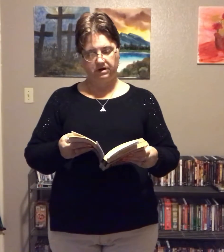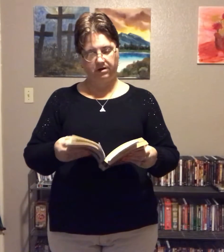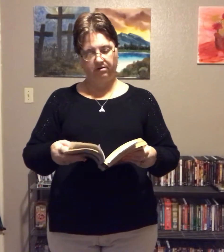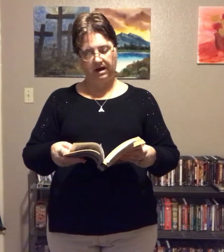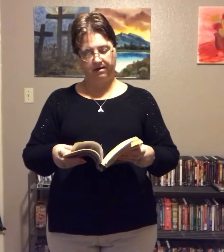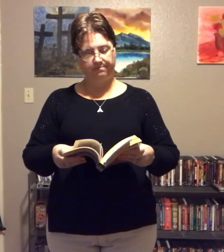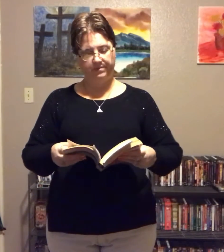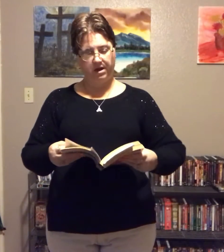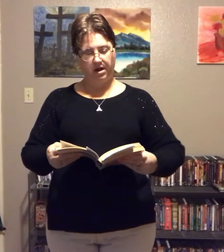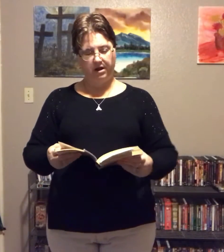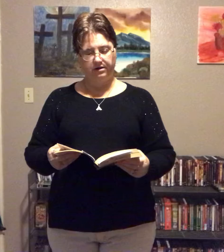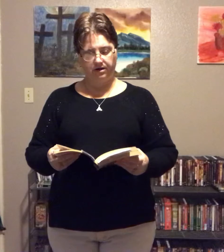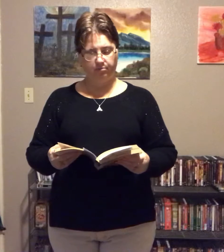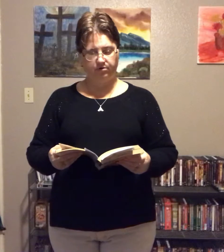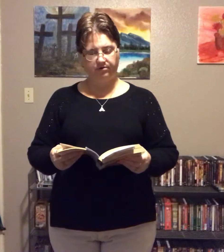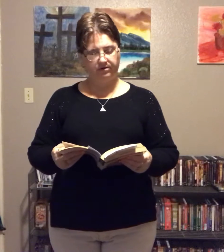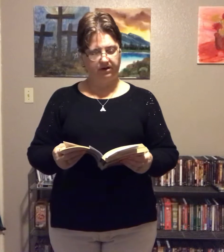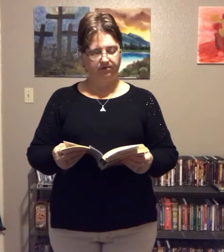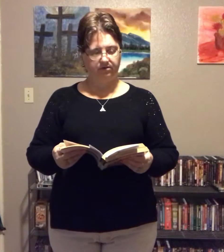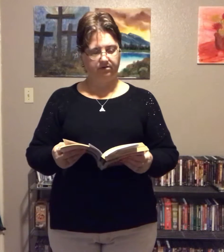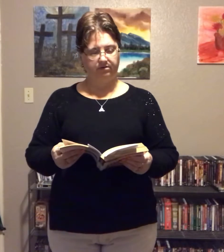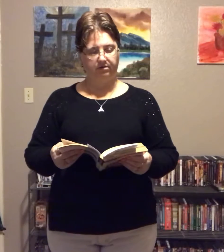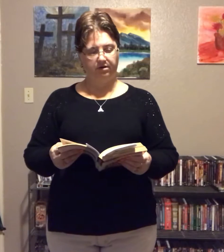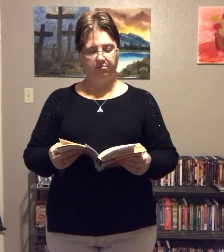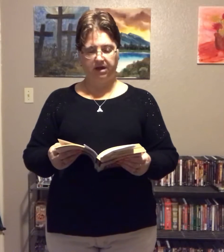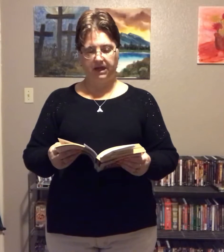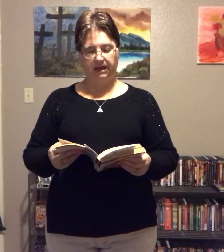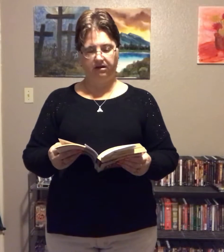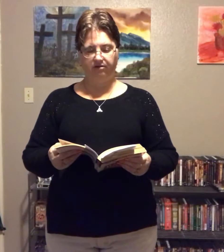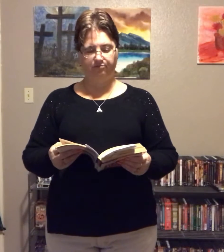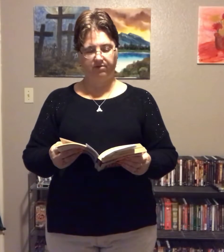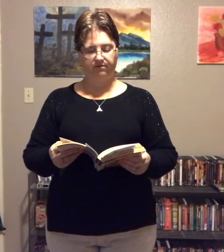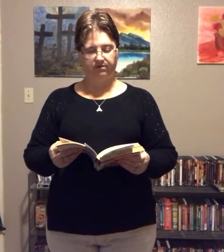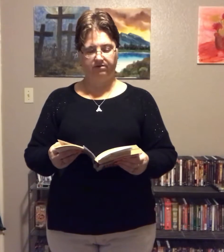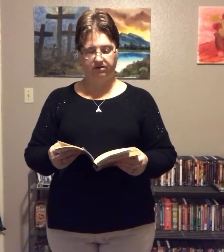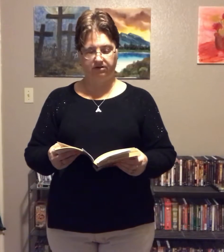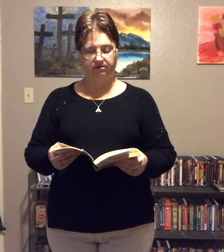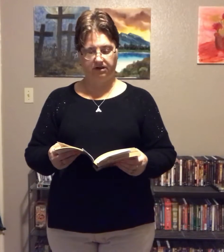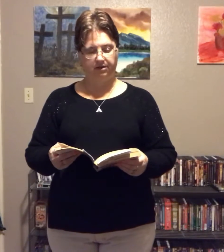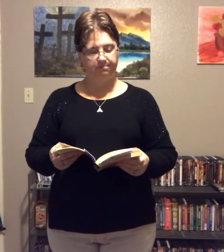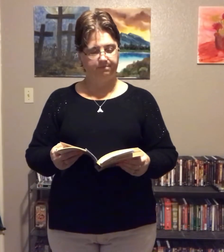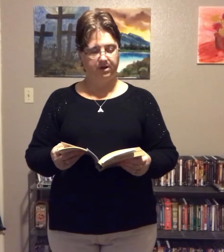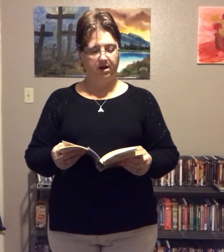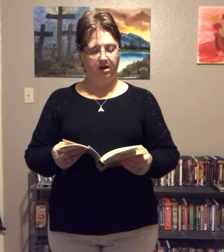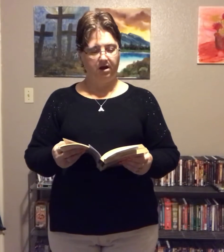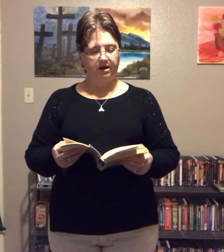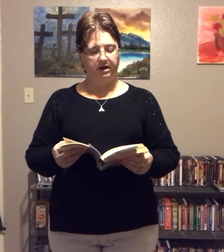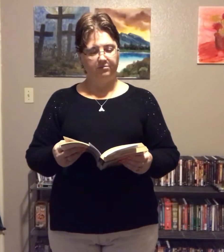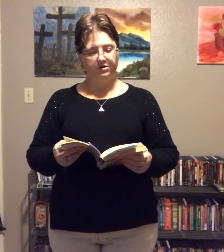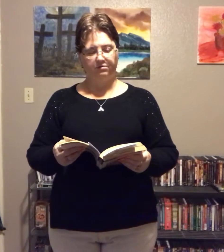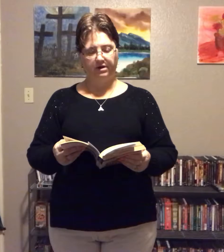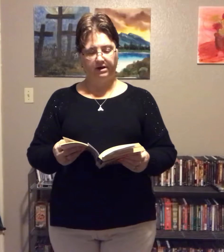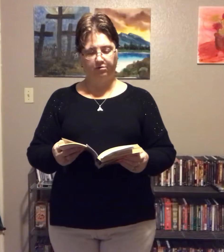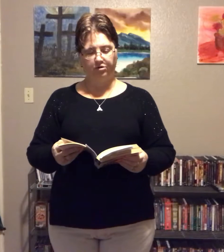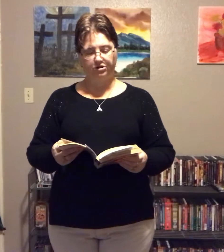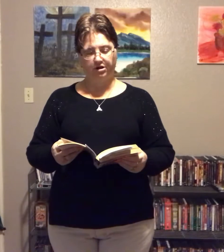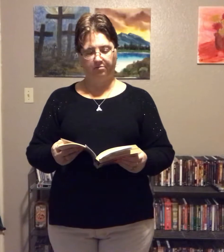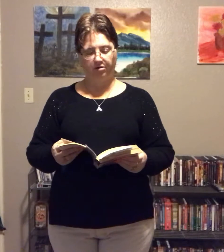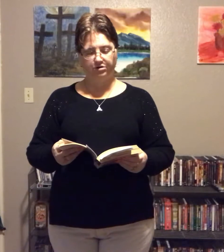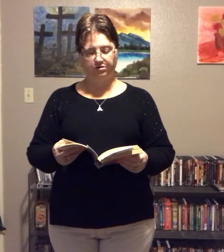Okay. Deborah Stevenson Payne of Memphis, Tennessee. I came to the Ray Down workshop unsure